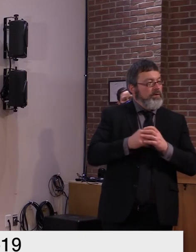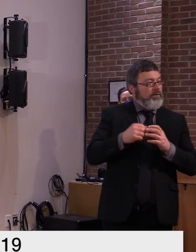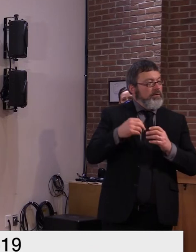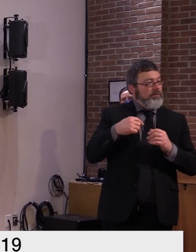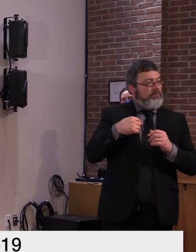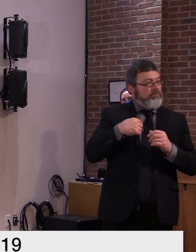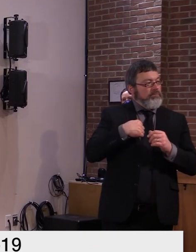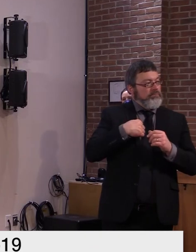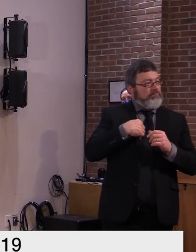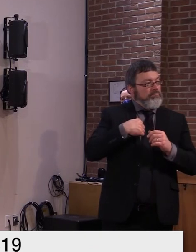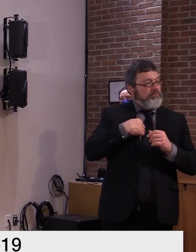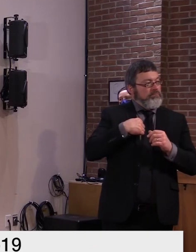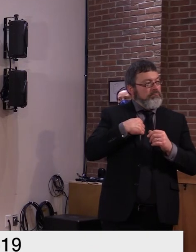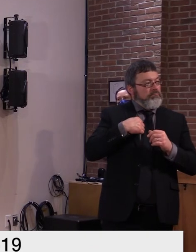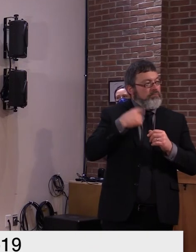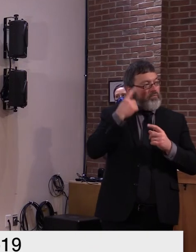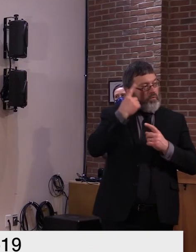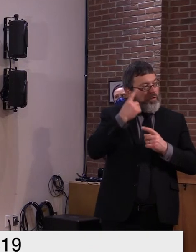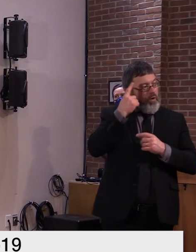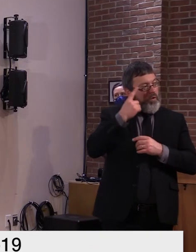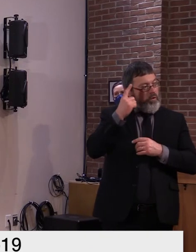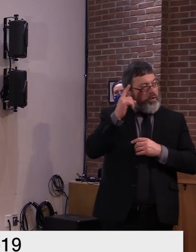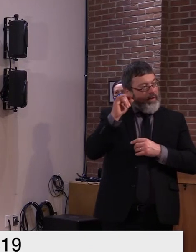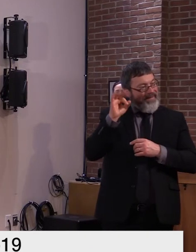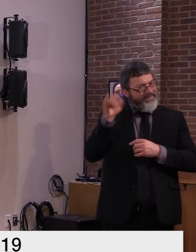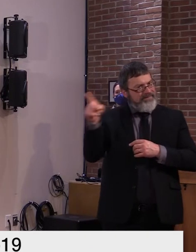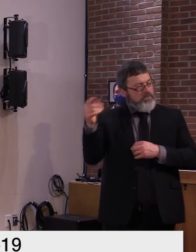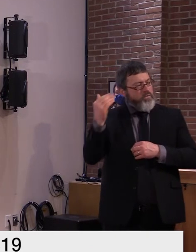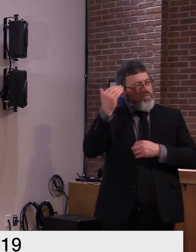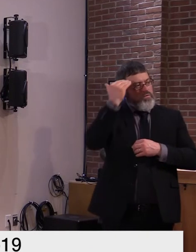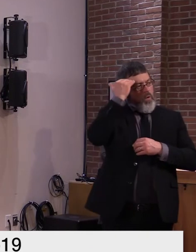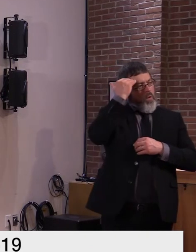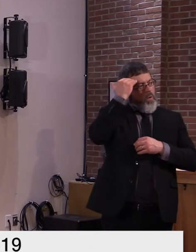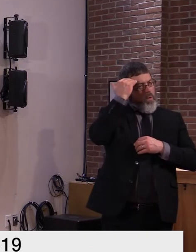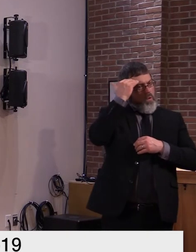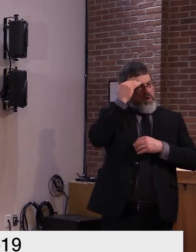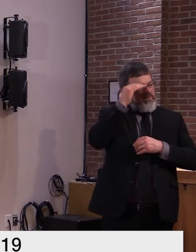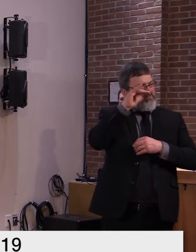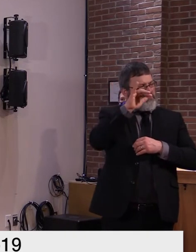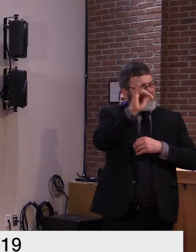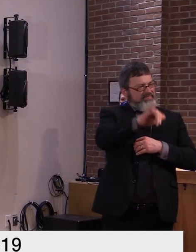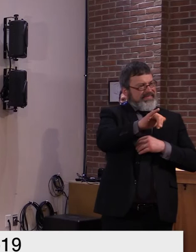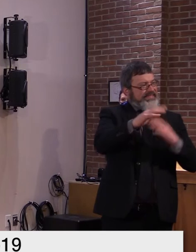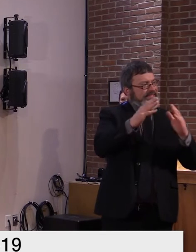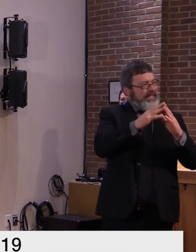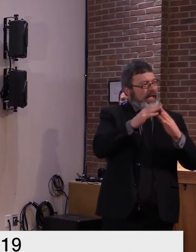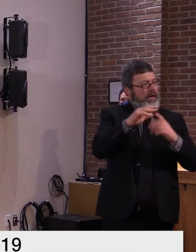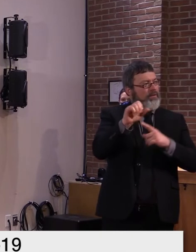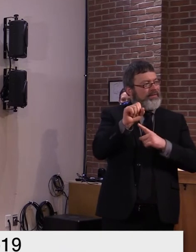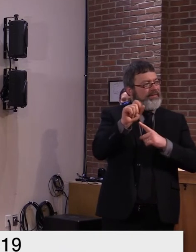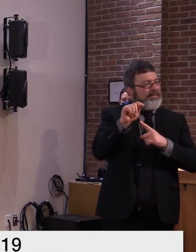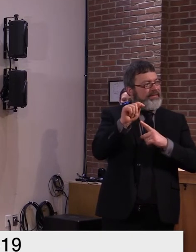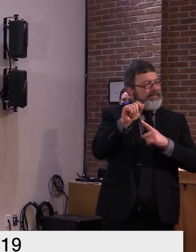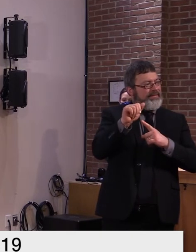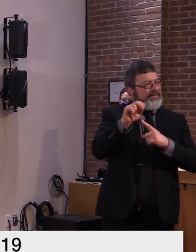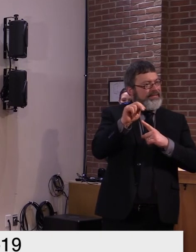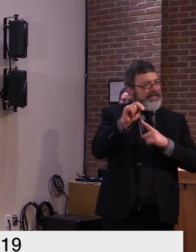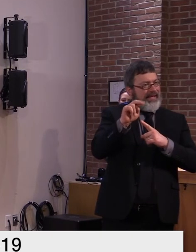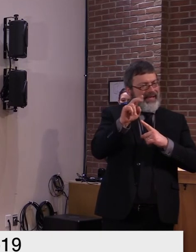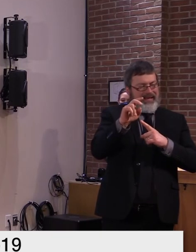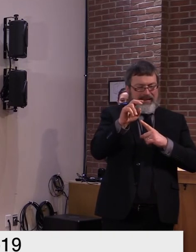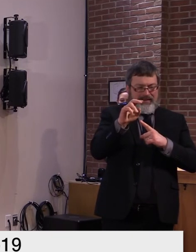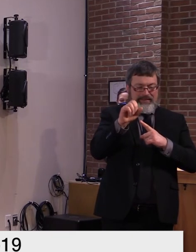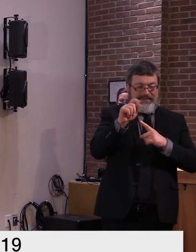detailing the town held an in-person public christmas tree lighting the members of the select board said during in-person meeting at which they were on mass